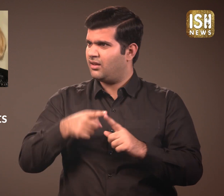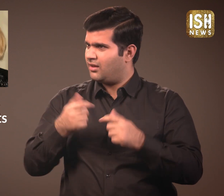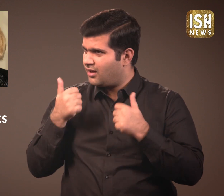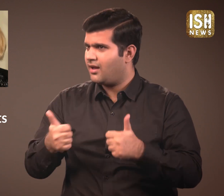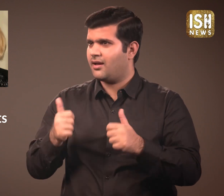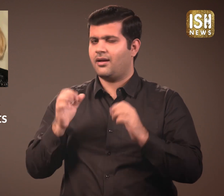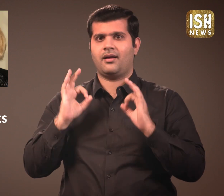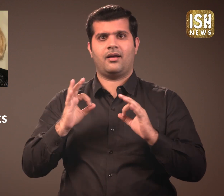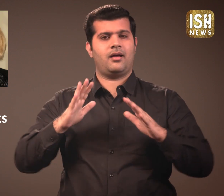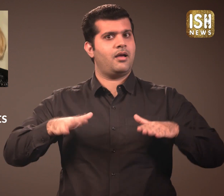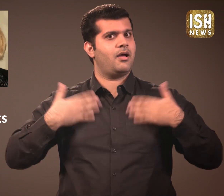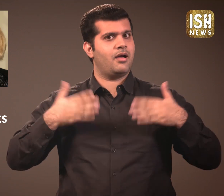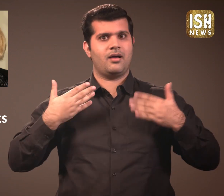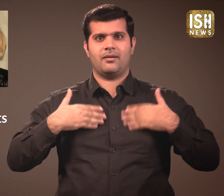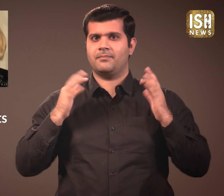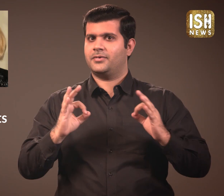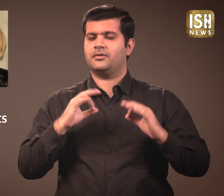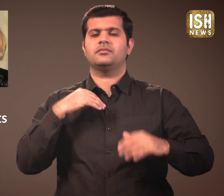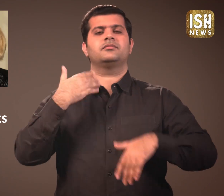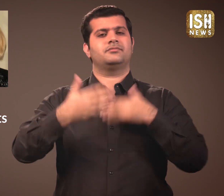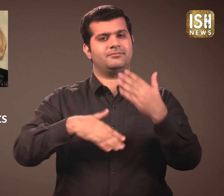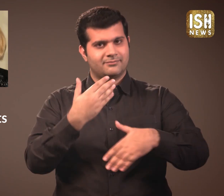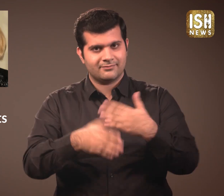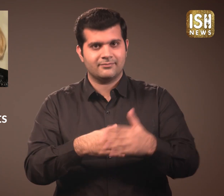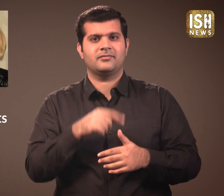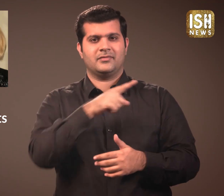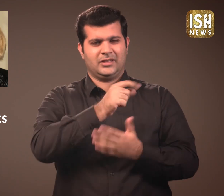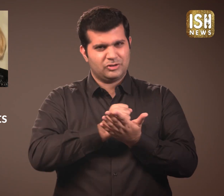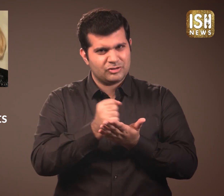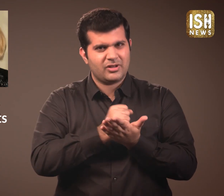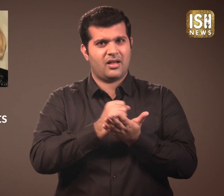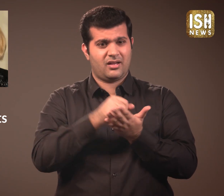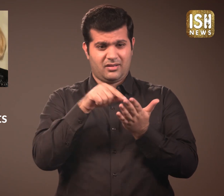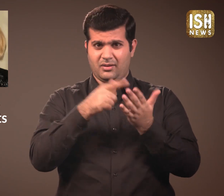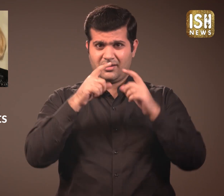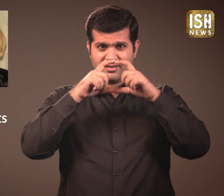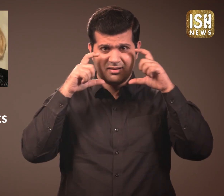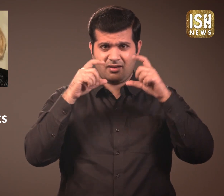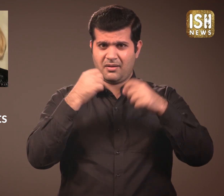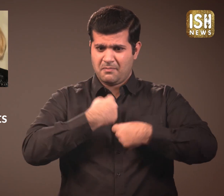the masks were the best. However, it was not easy to make these masks.